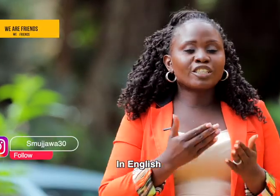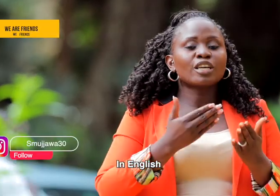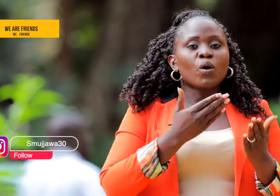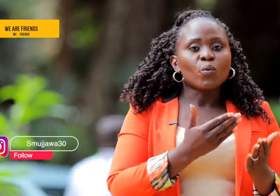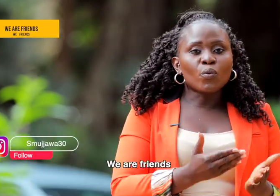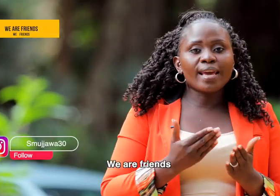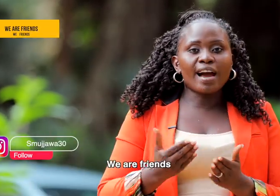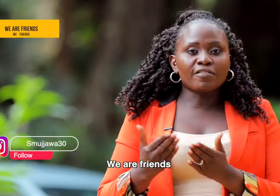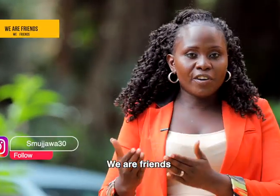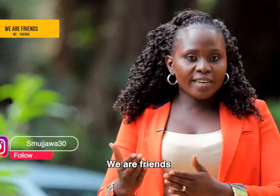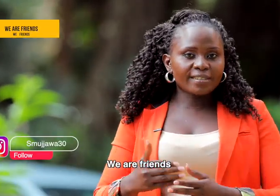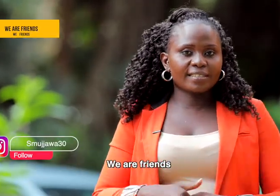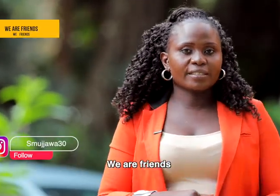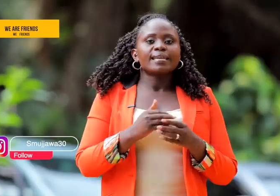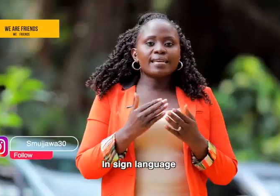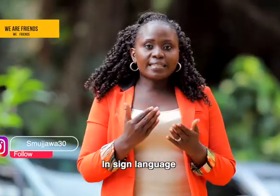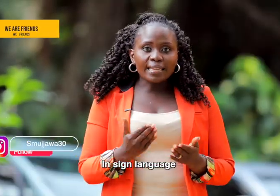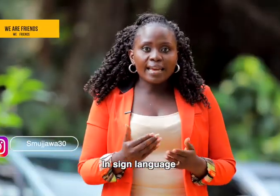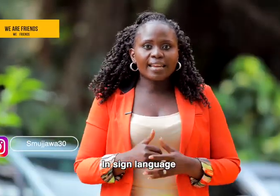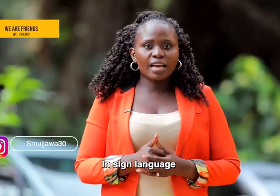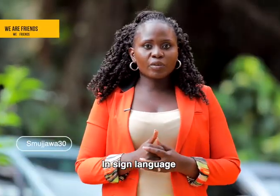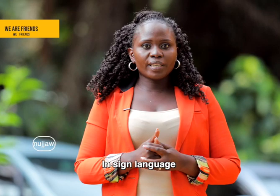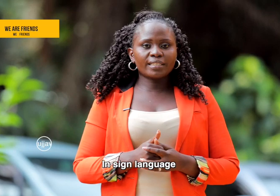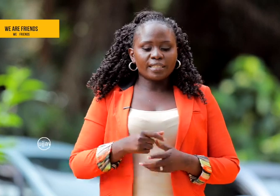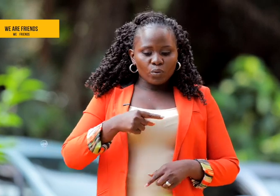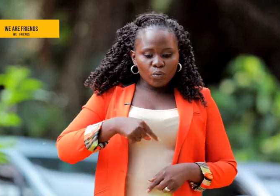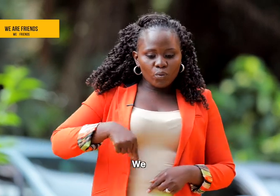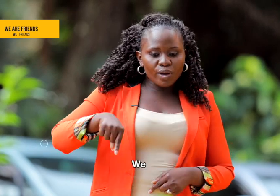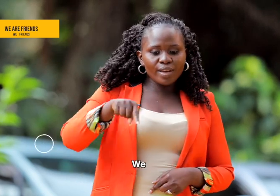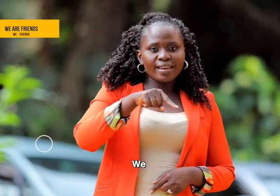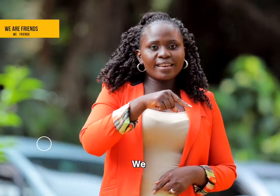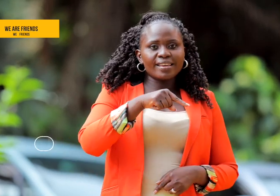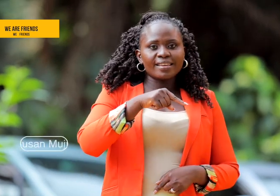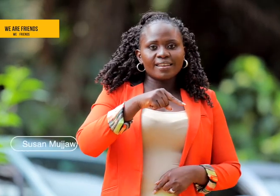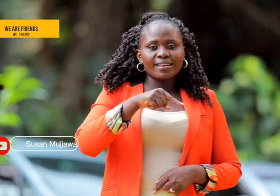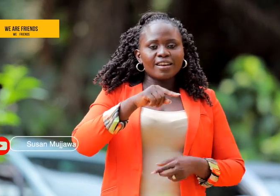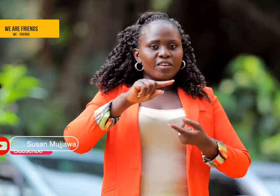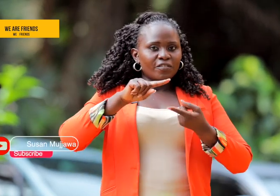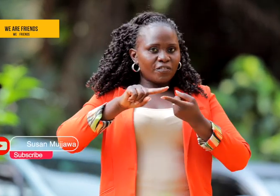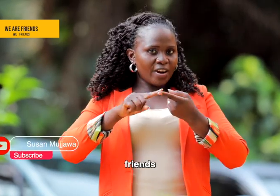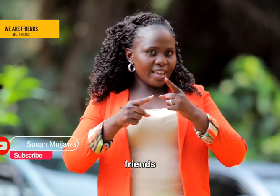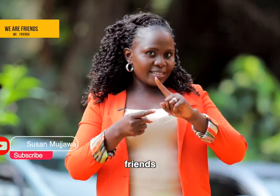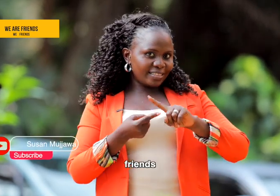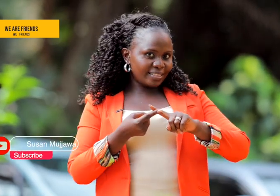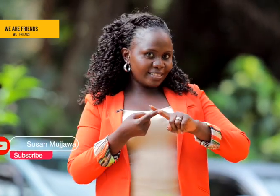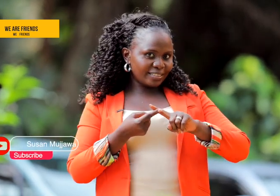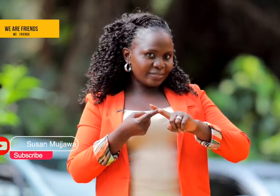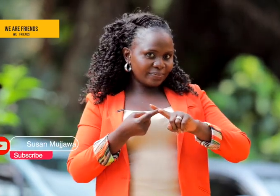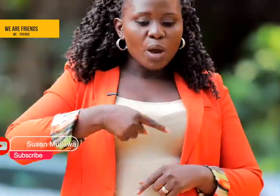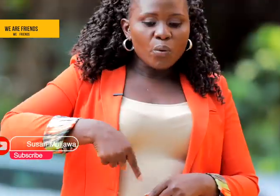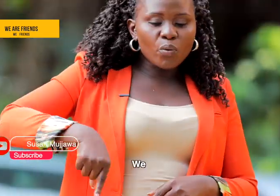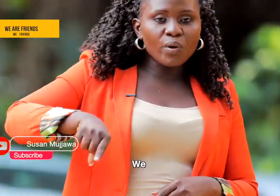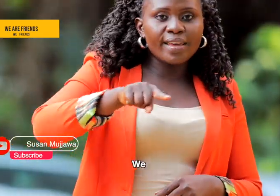we are friends in sign language we friends we